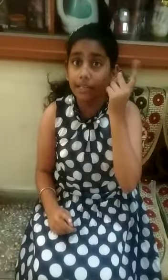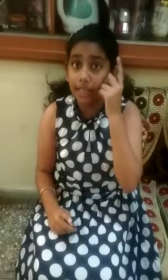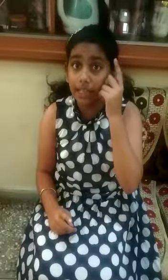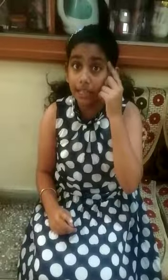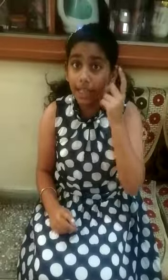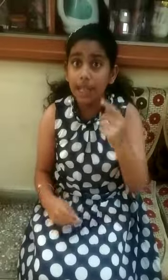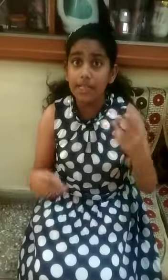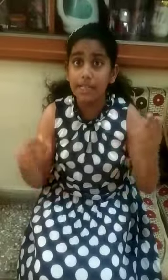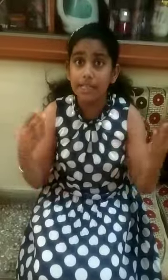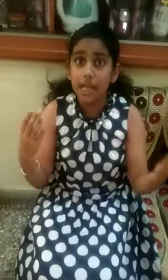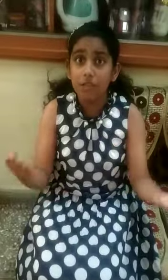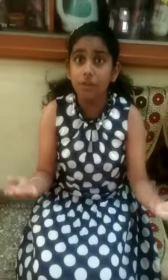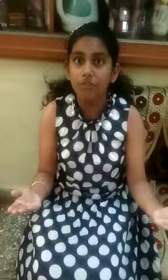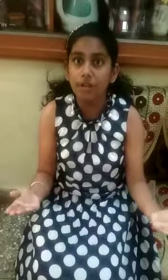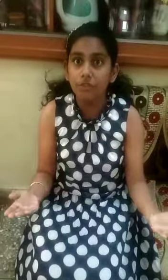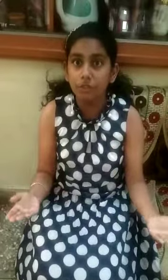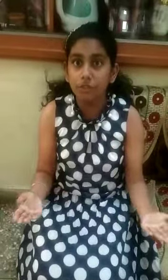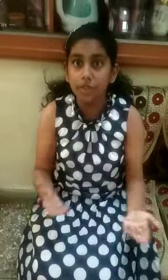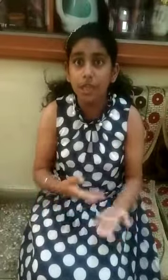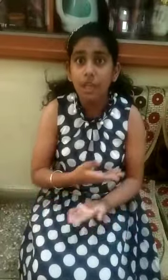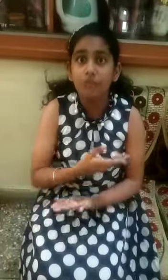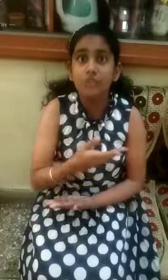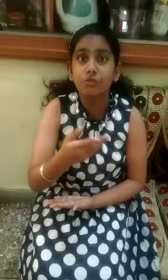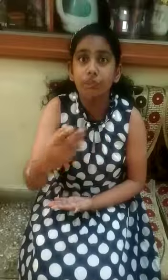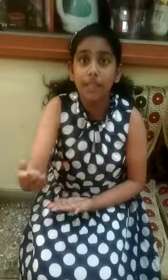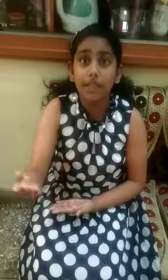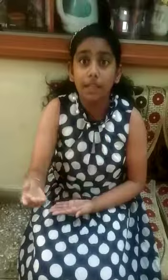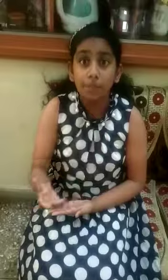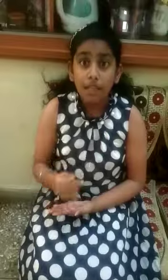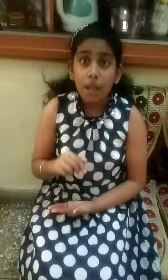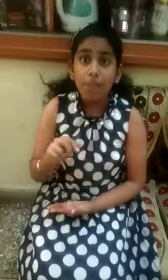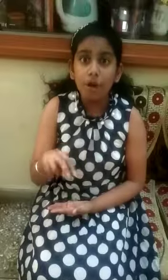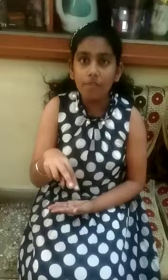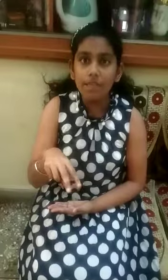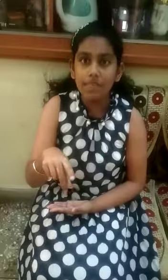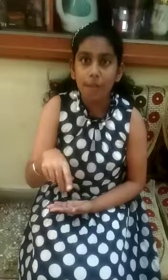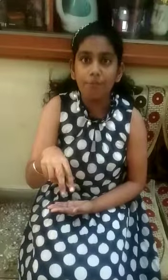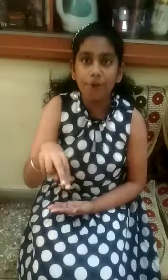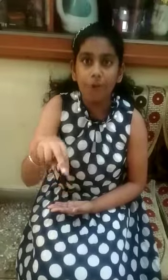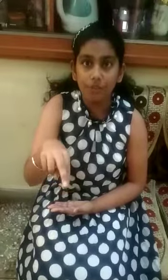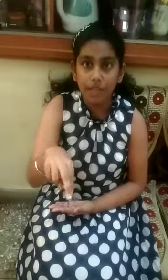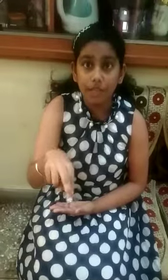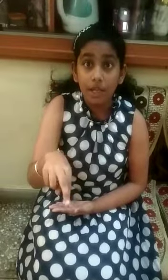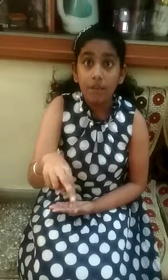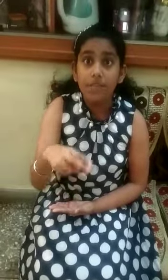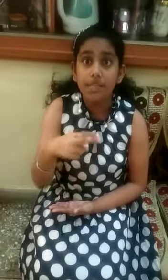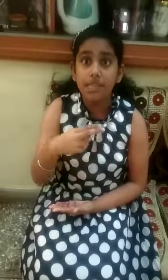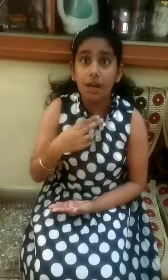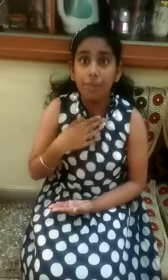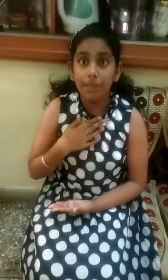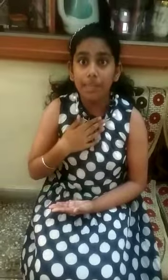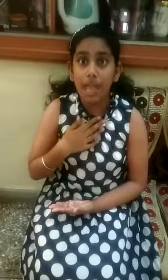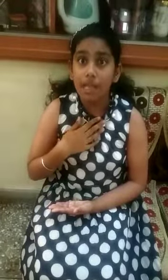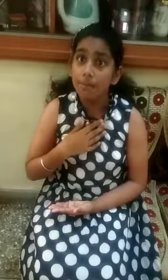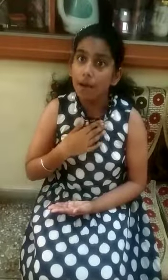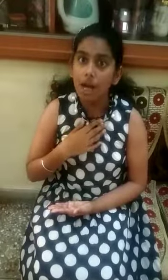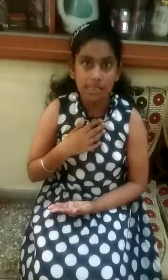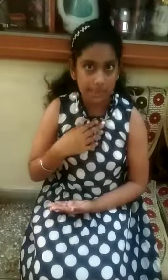think. It is a chance of a duty which blink. Move a step forward, which is our P.A. order.